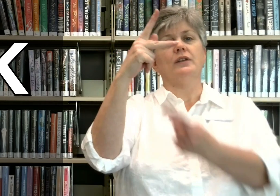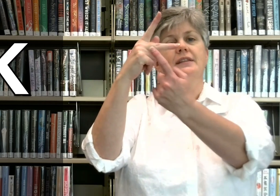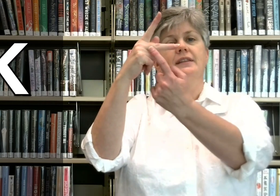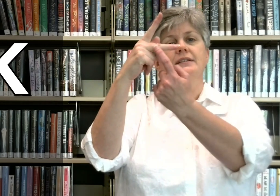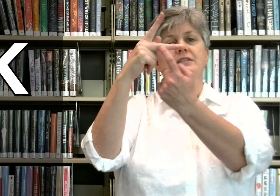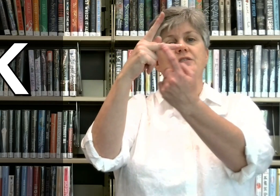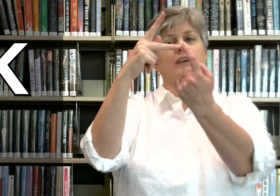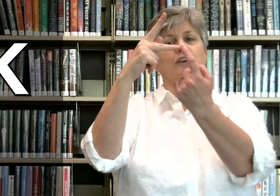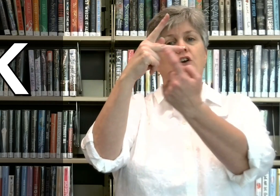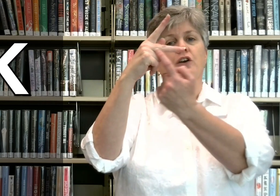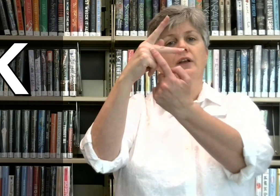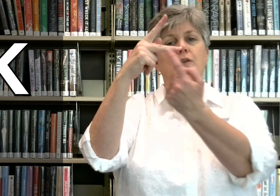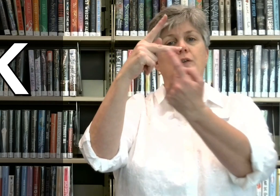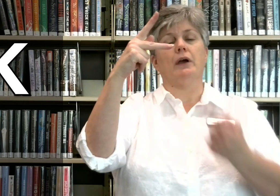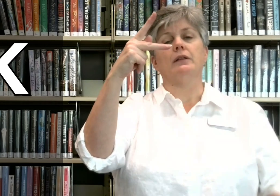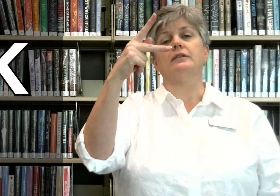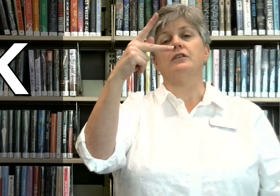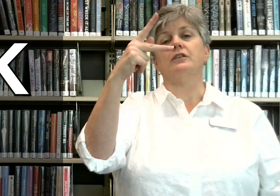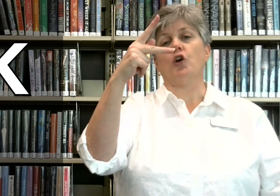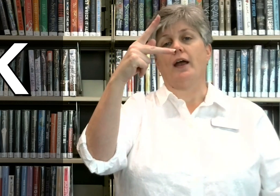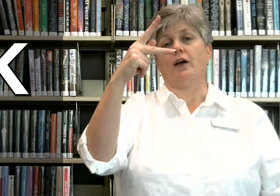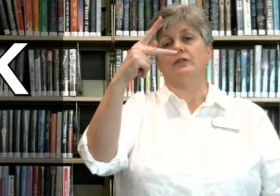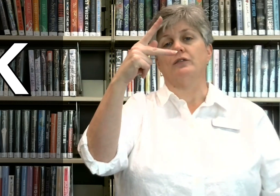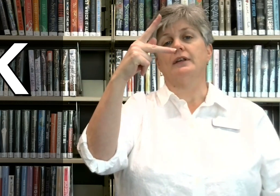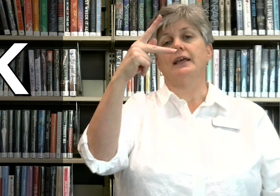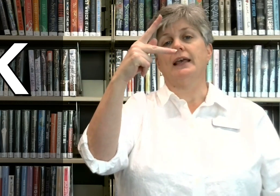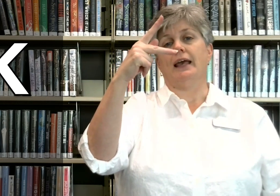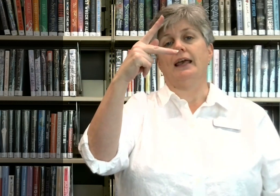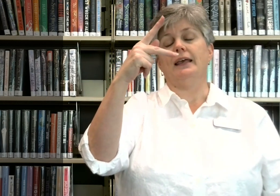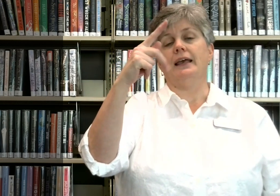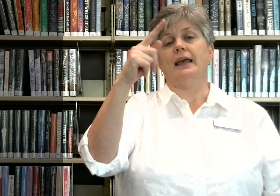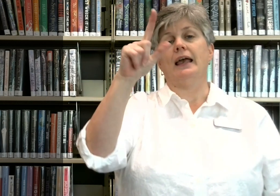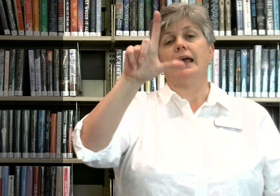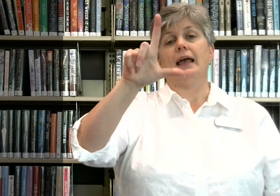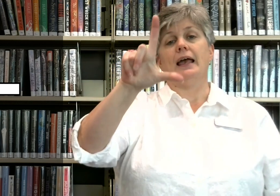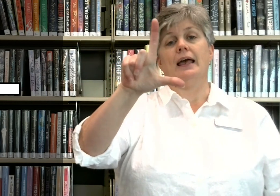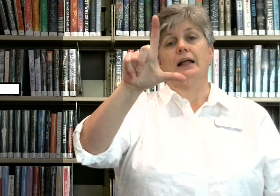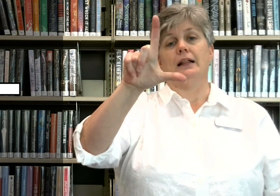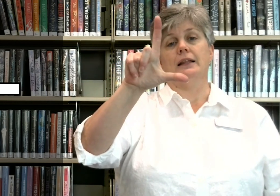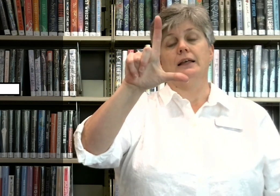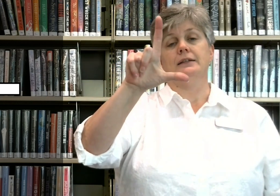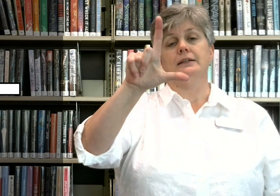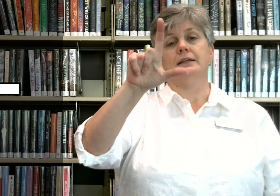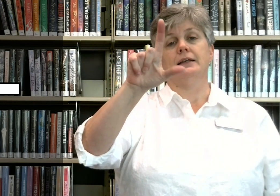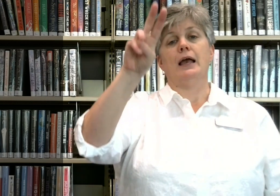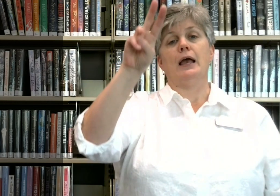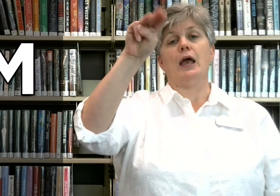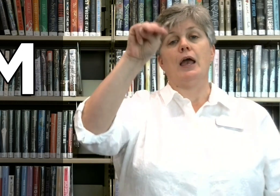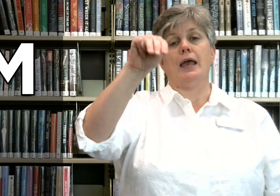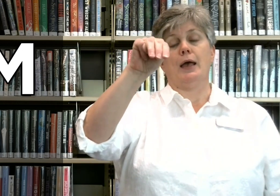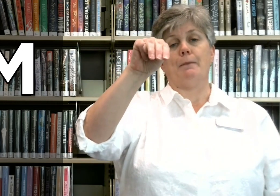this finger is parallel to the ground. K, L, M,